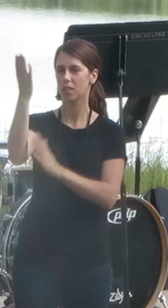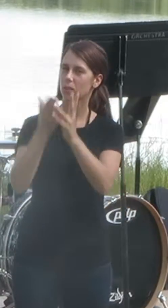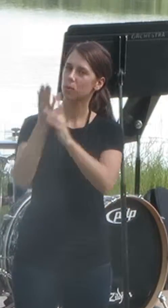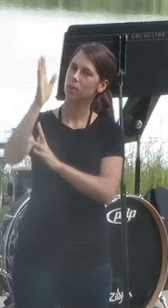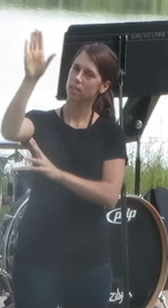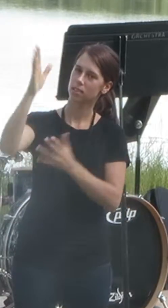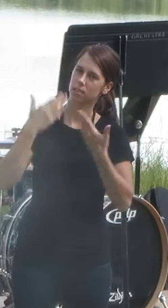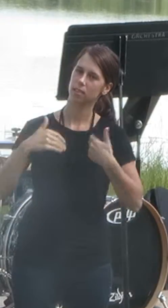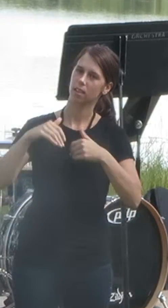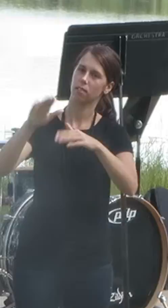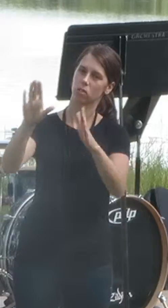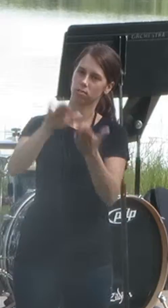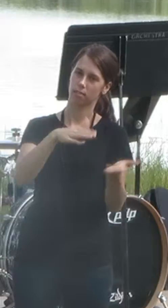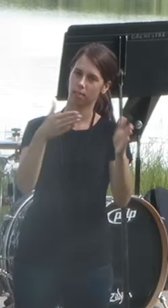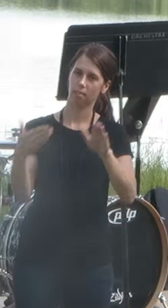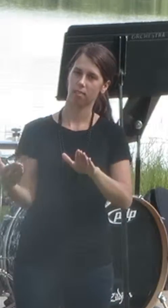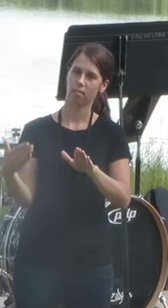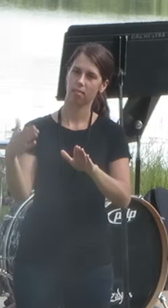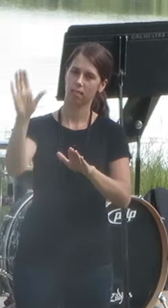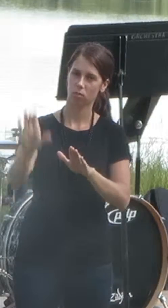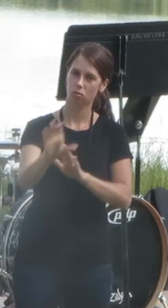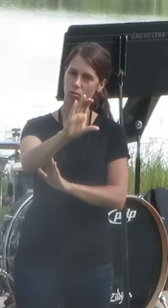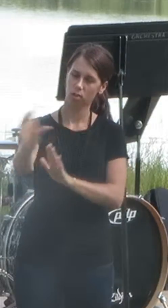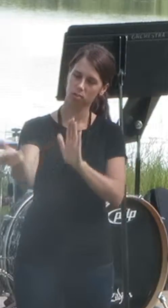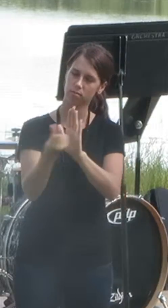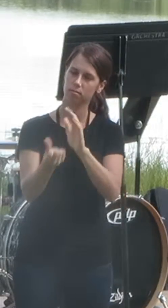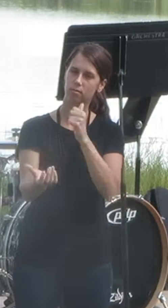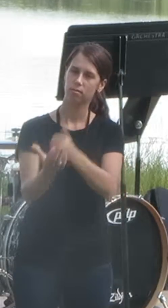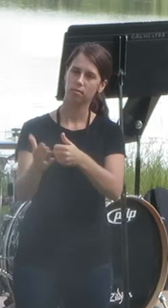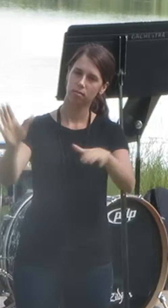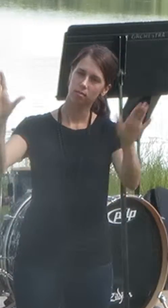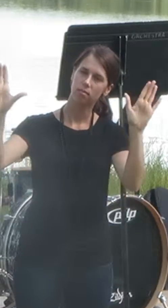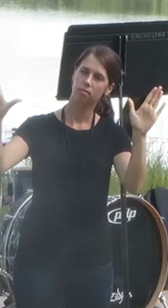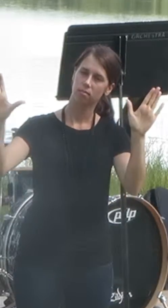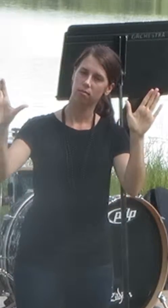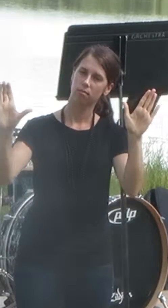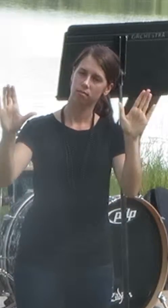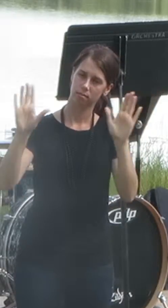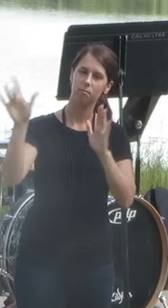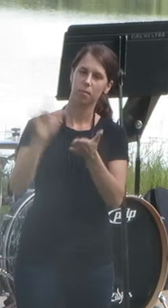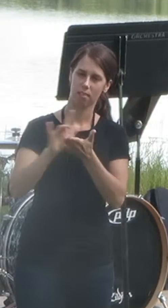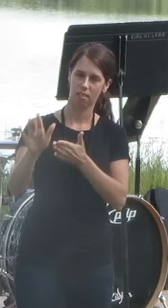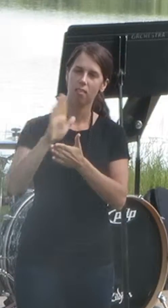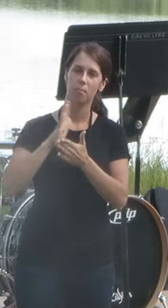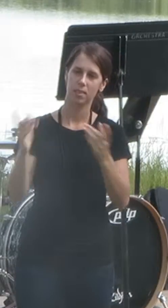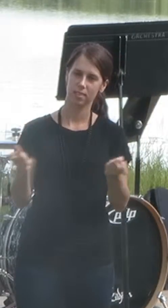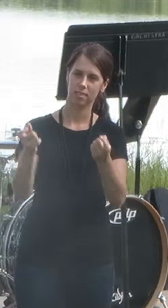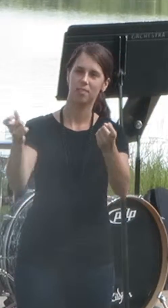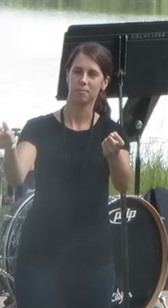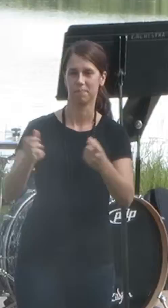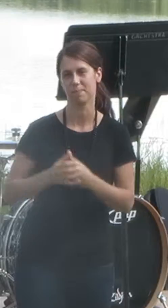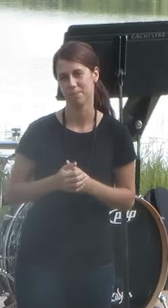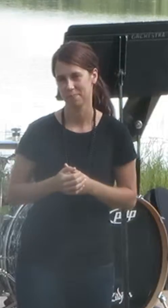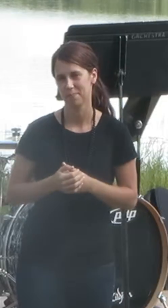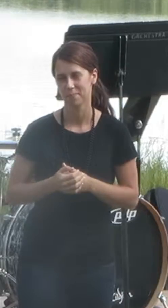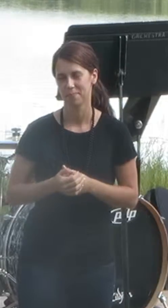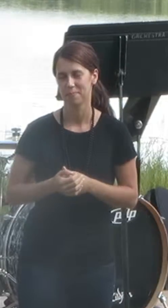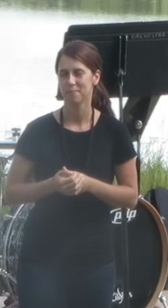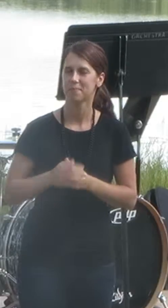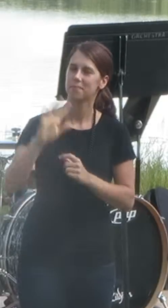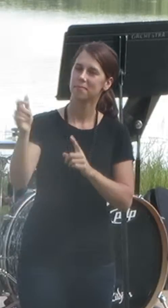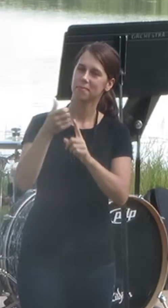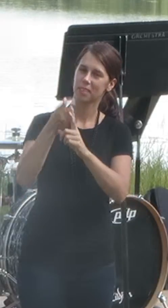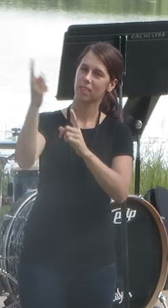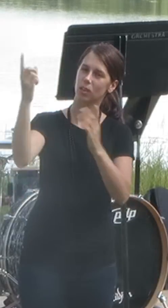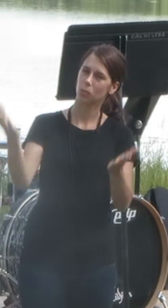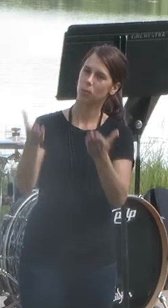his sacrificial death on the cross of Calvary paid the penalty for my sins. He